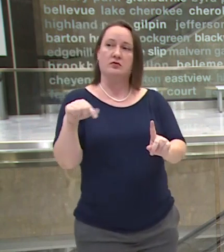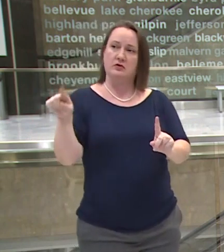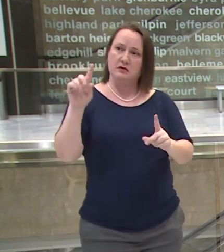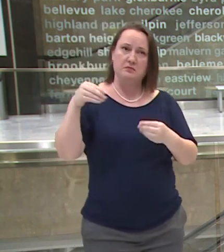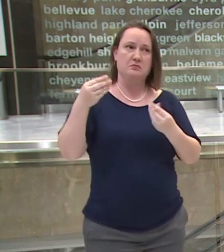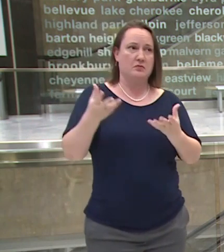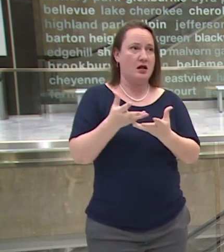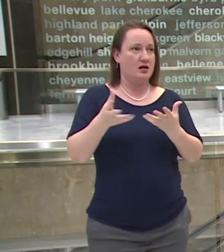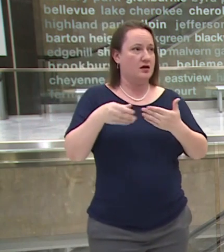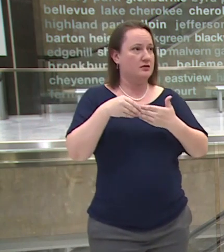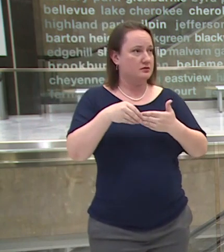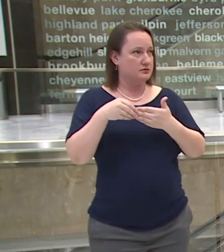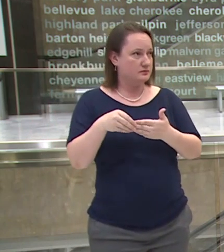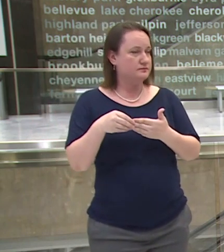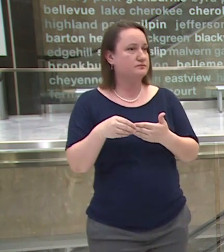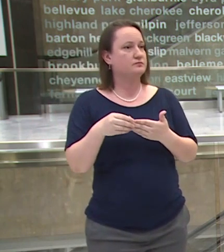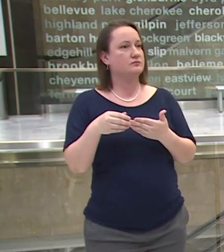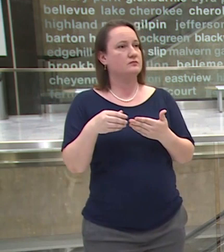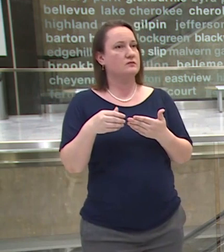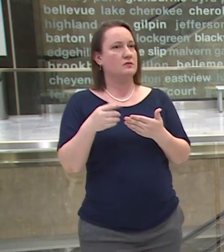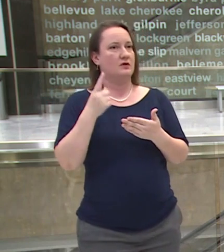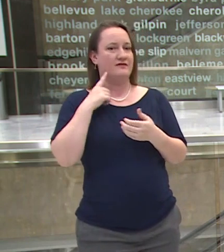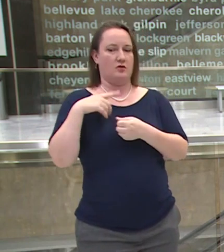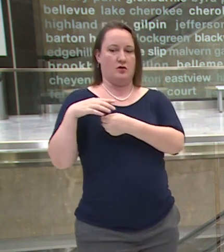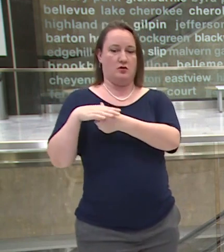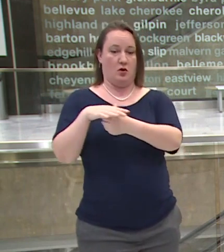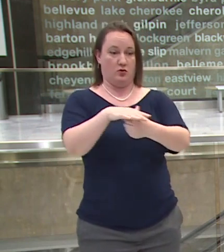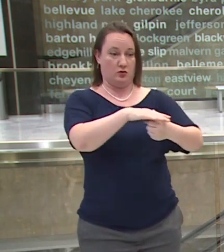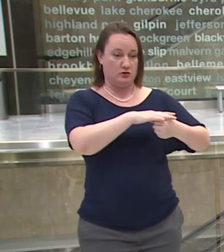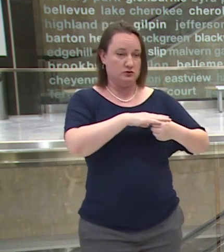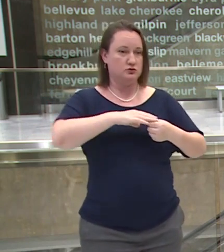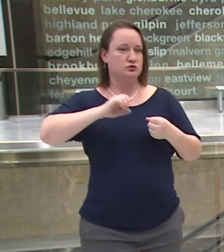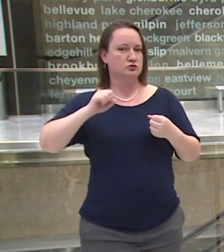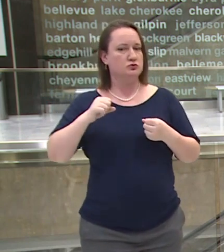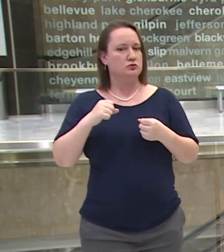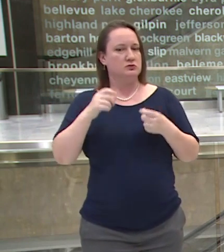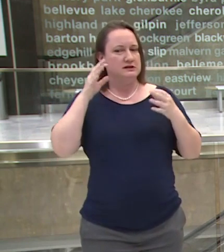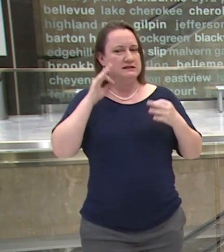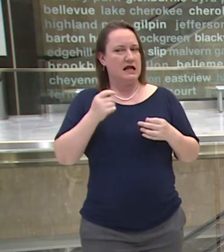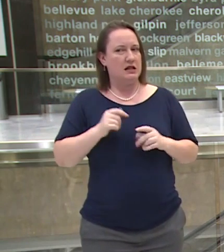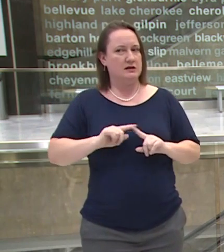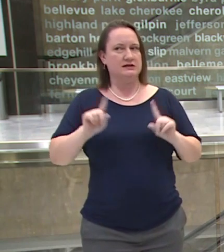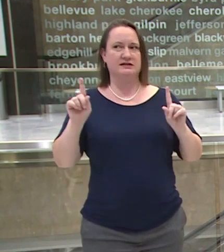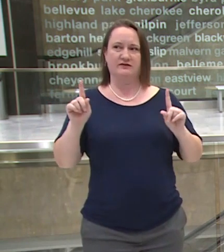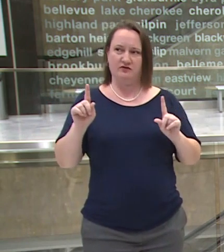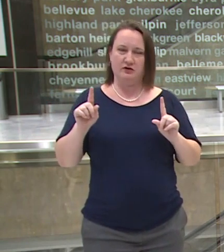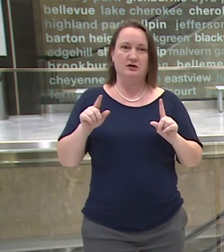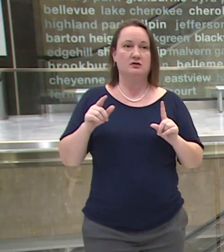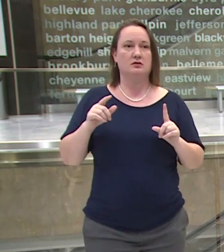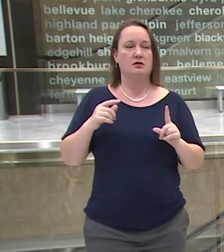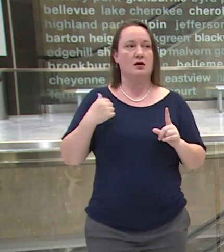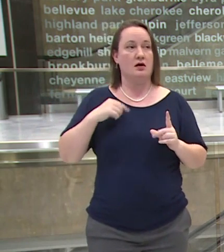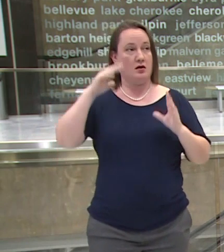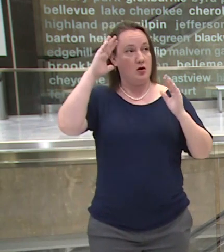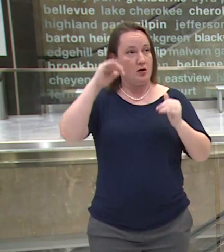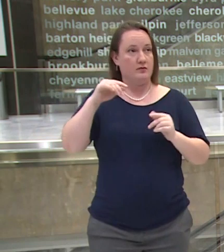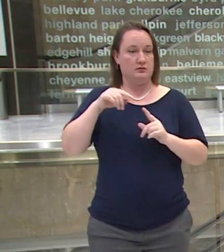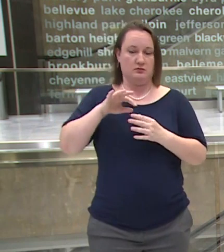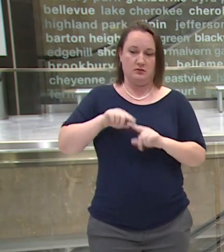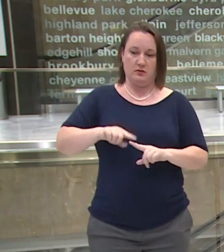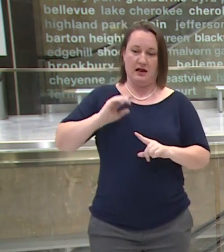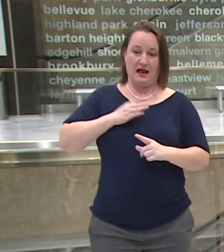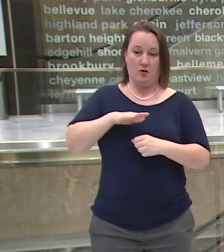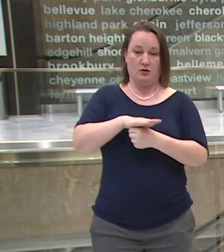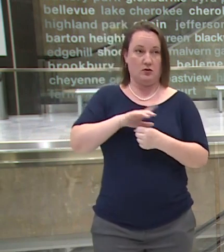they've provided to local communities to potentially make different decisions and our hope is that based on our look at our local data here in the